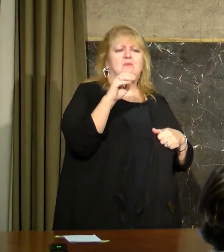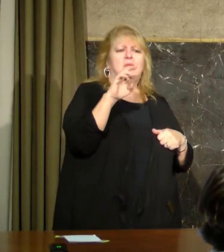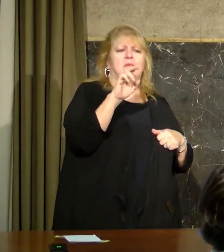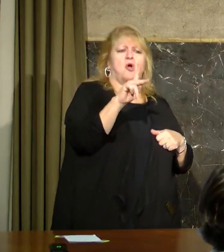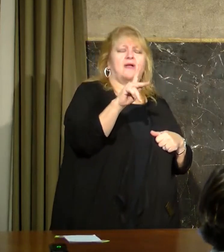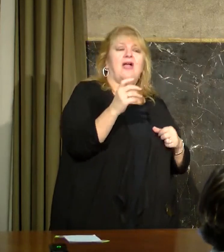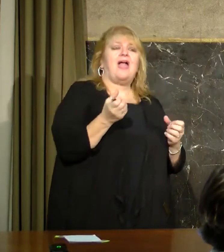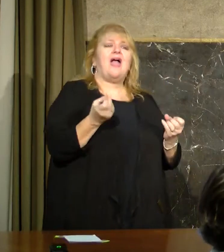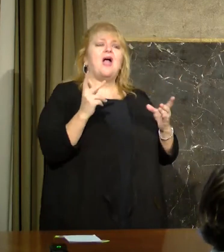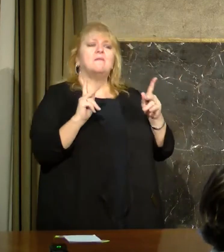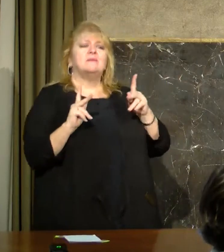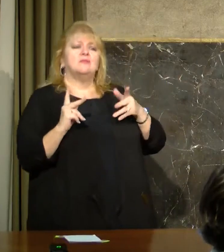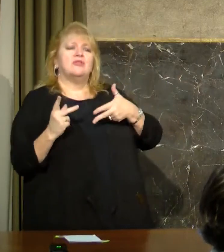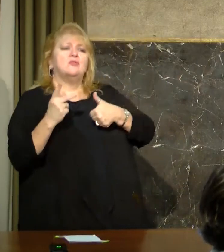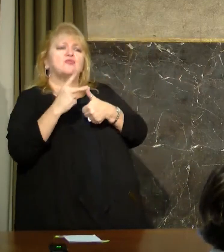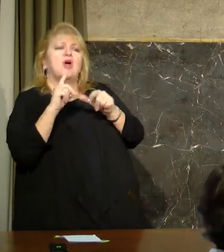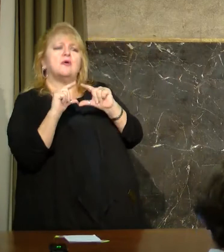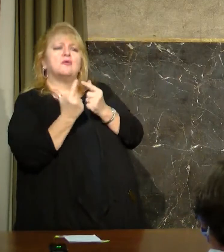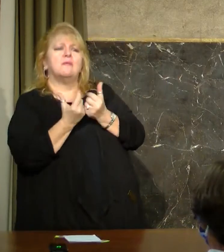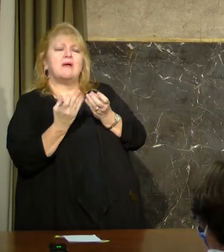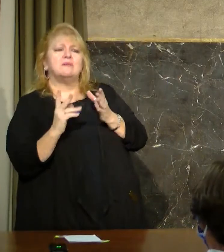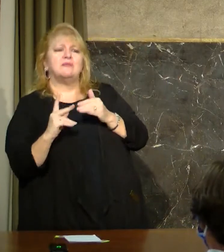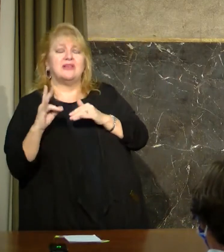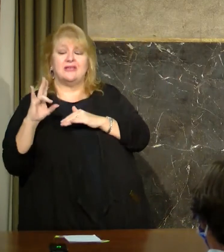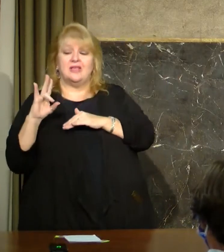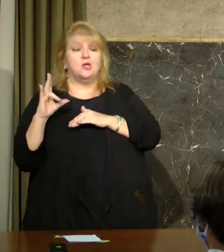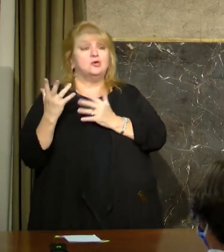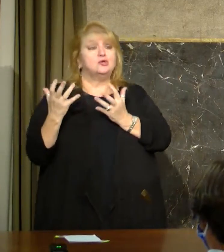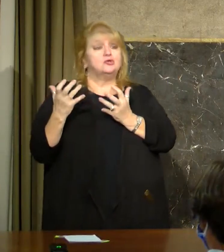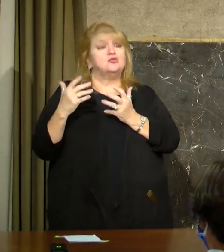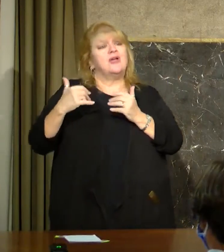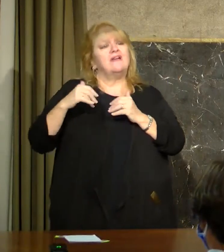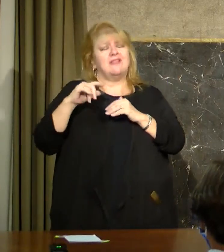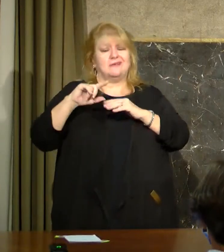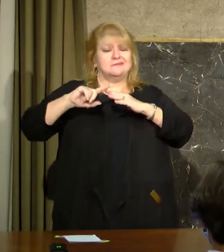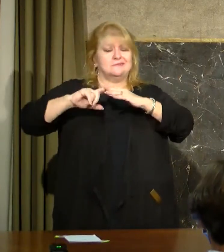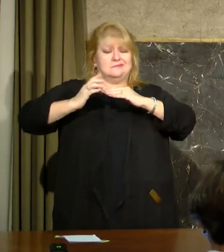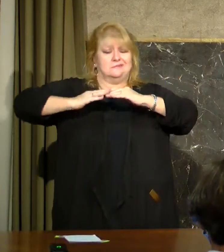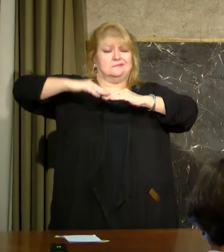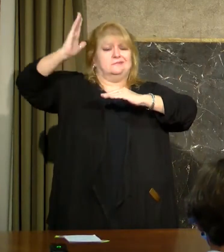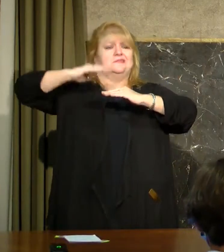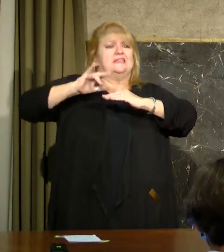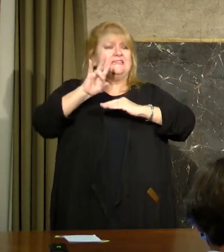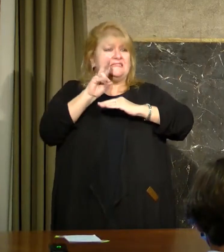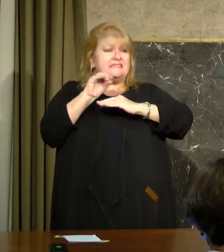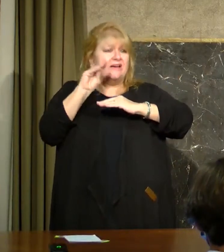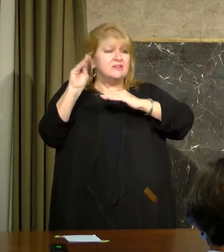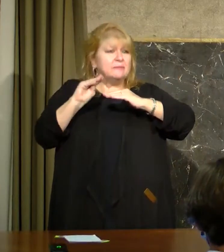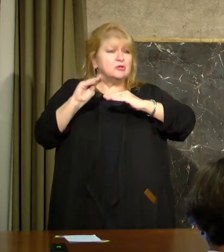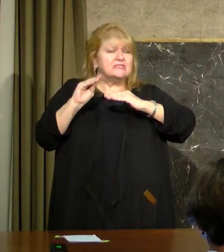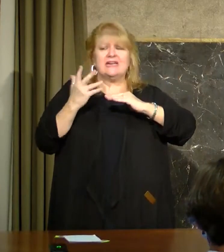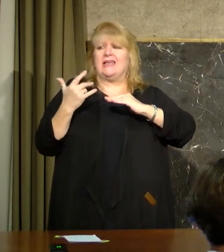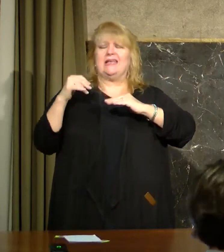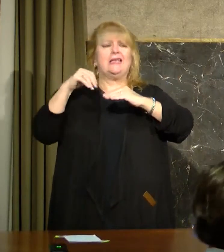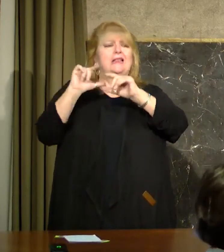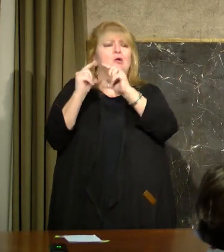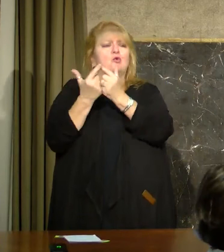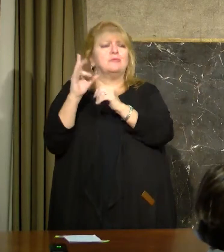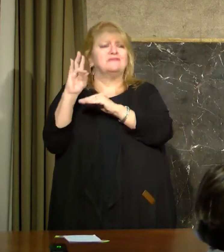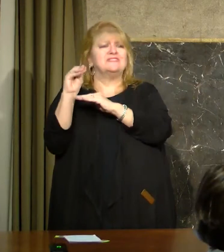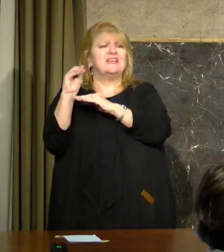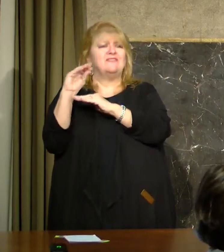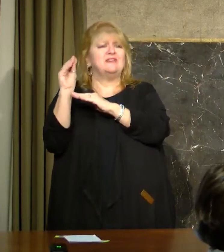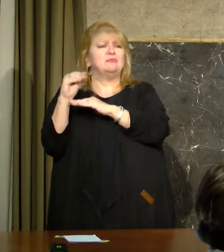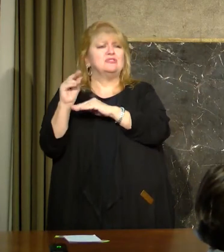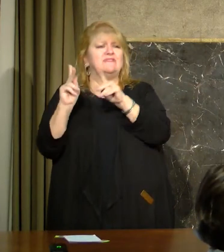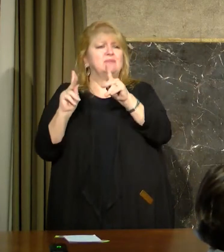want vaccinated? Like, do you want 70% of the people in one age vaccinated? Like, are there – I don't have a clear